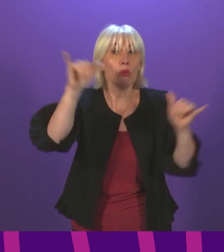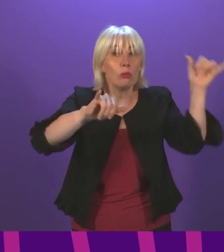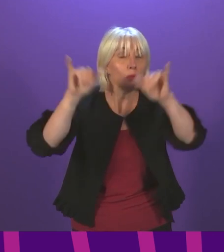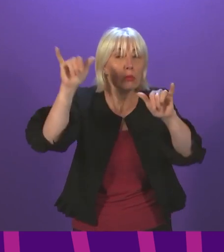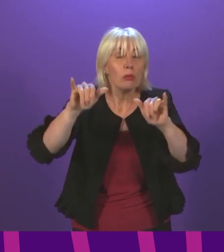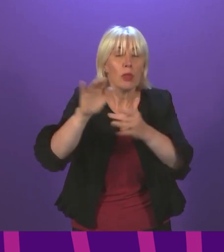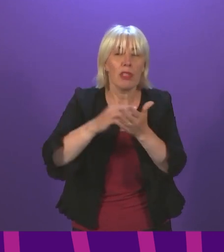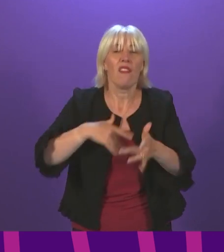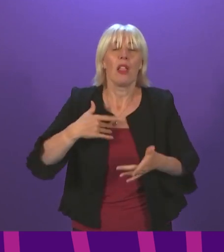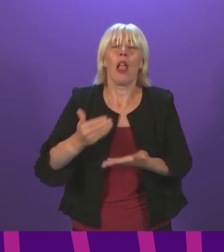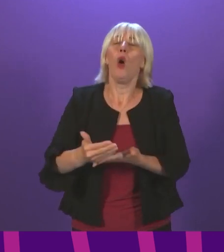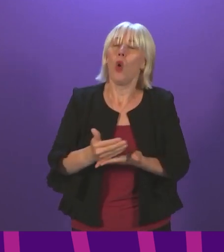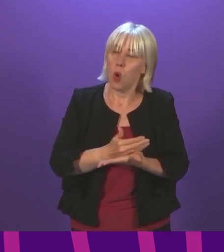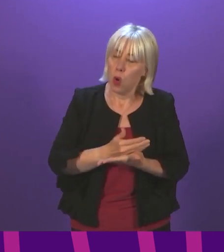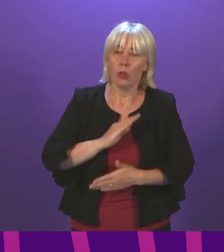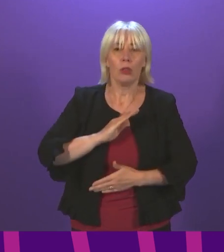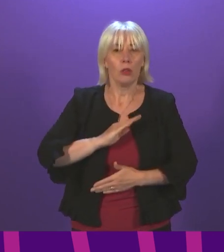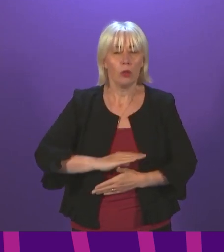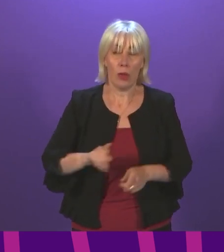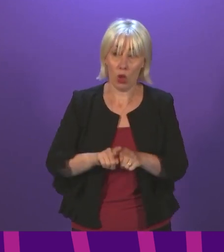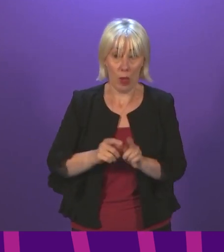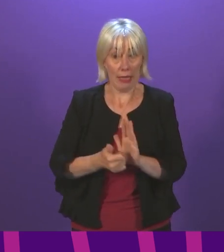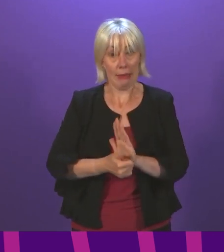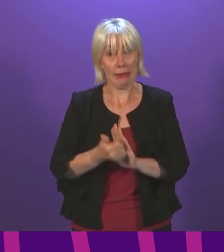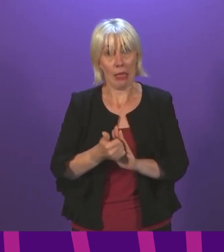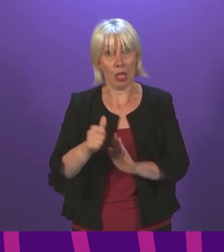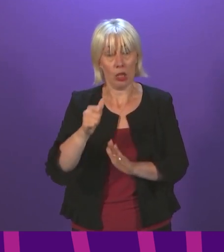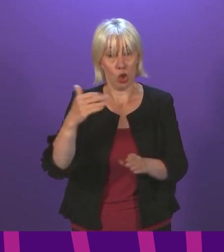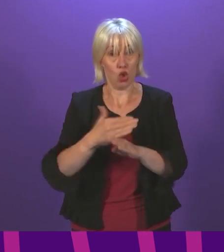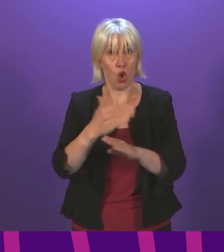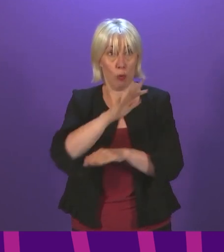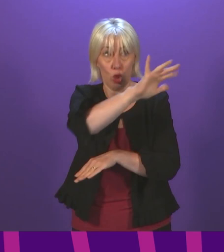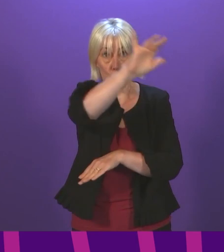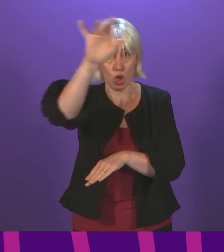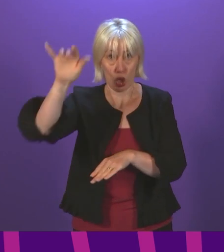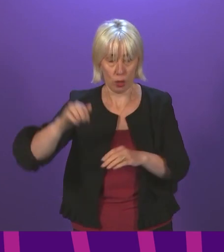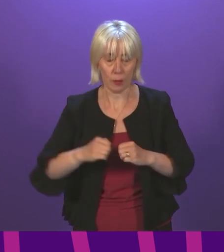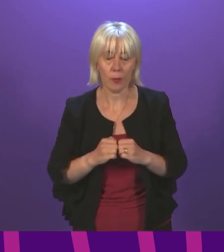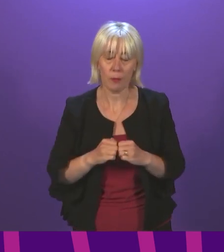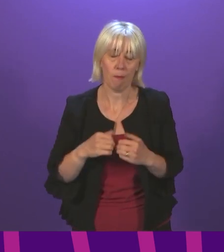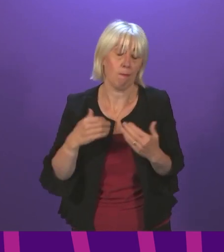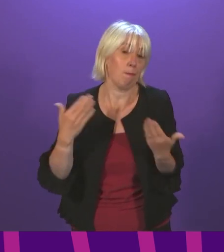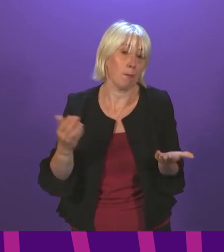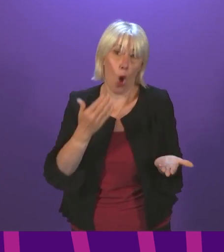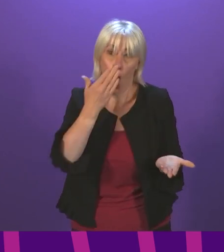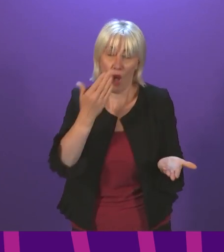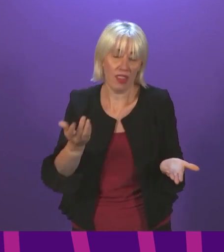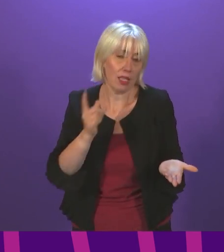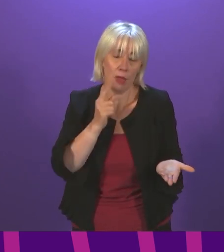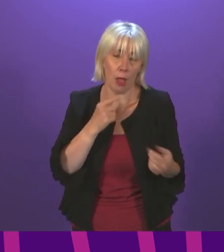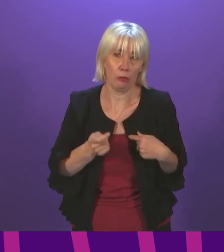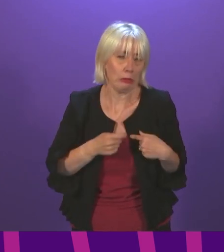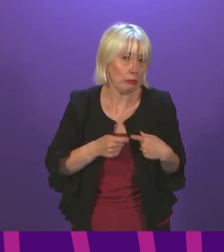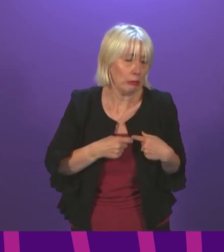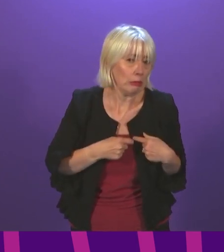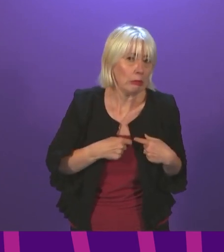security and it ensures that much needed skilled jobs are based in our islands. For obvious reasons, people are nervous about the